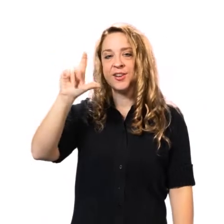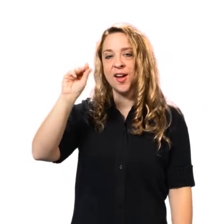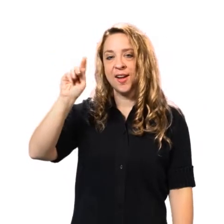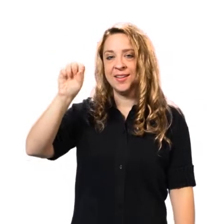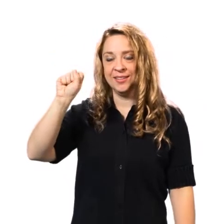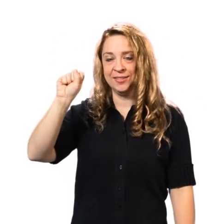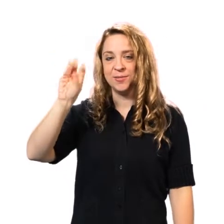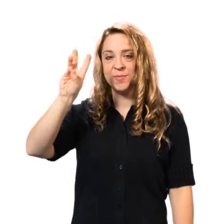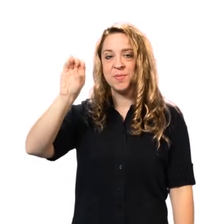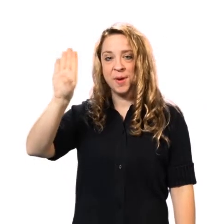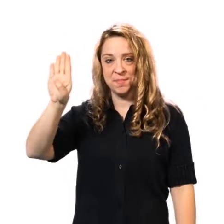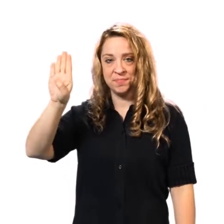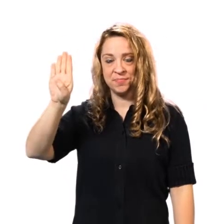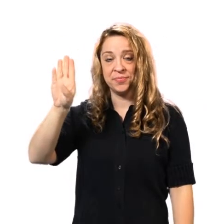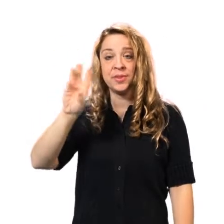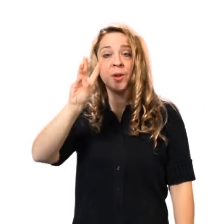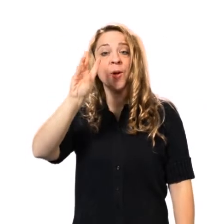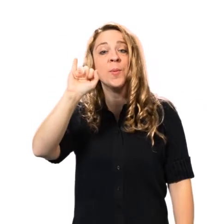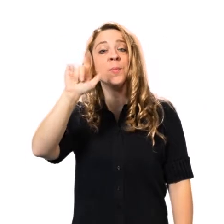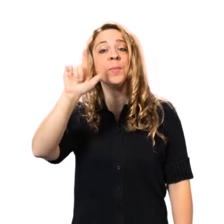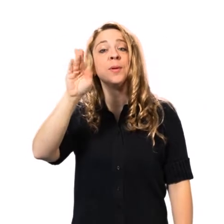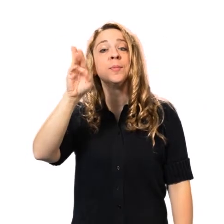The title of this book is Charlotte's Web